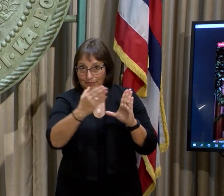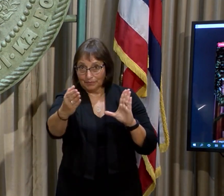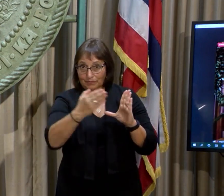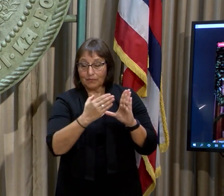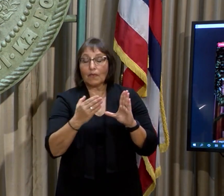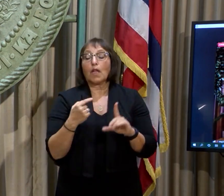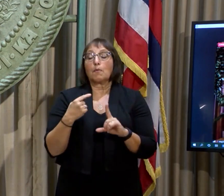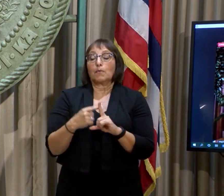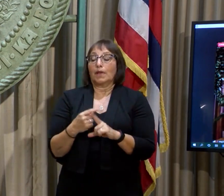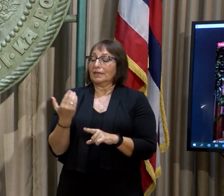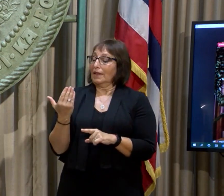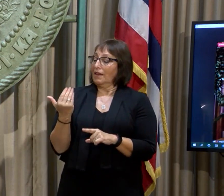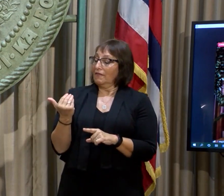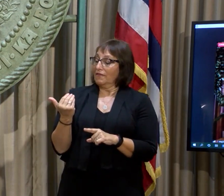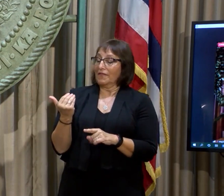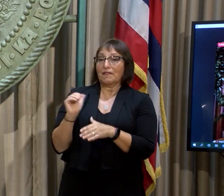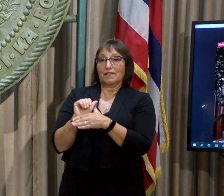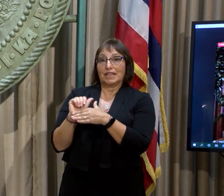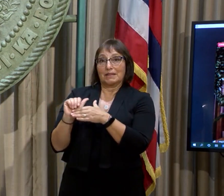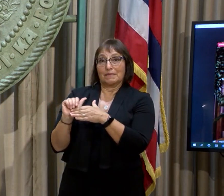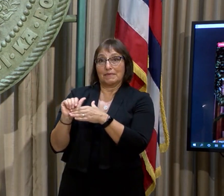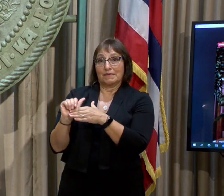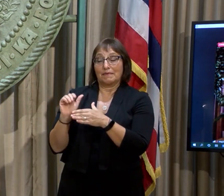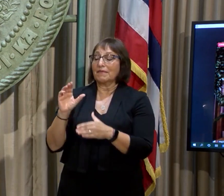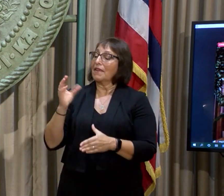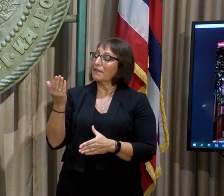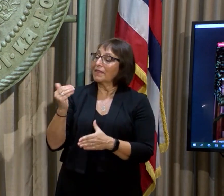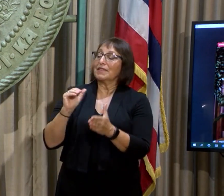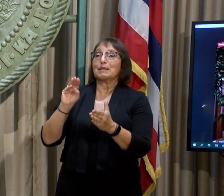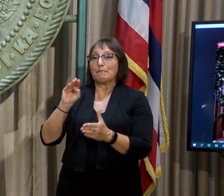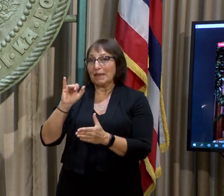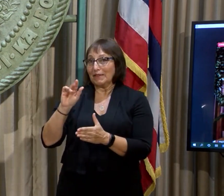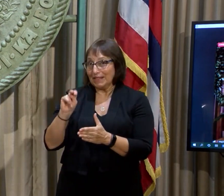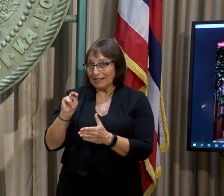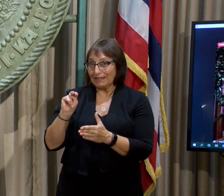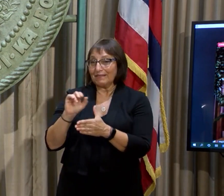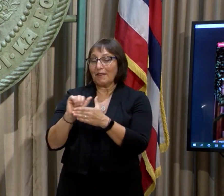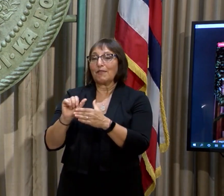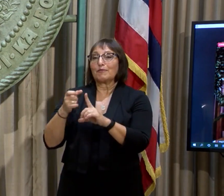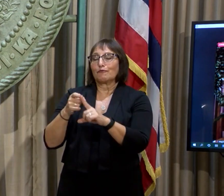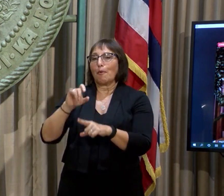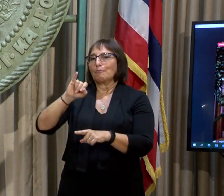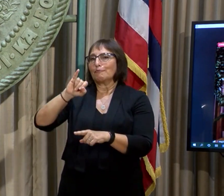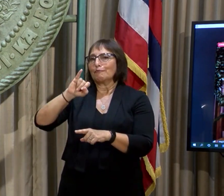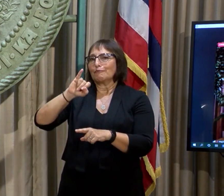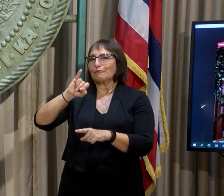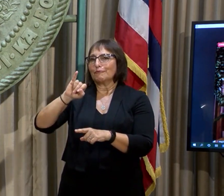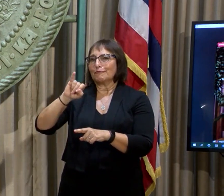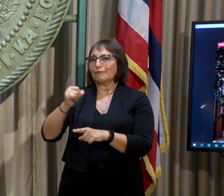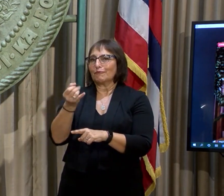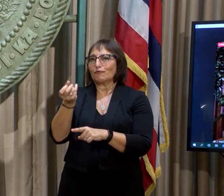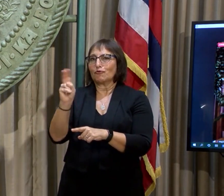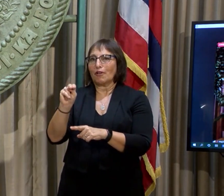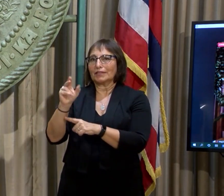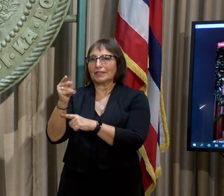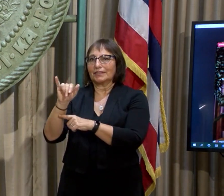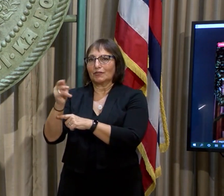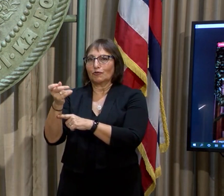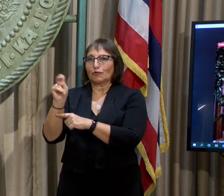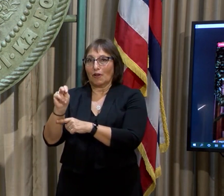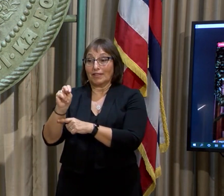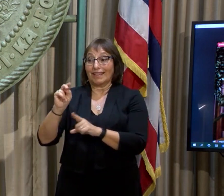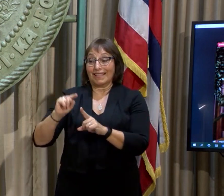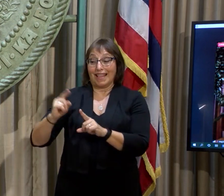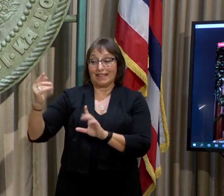million over nine years from Johnson & Johnson. The state and each one of the counties have